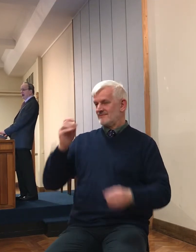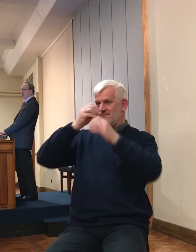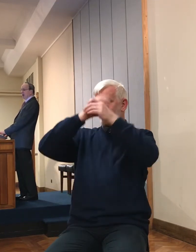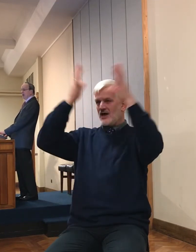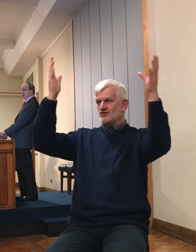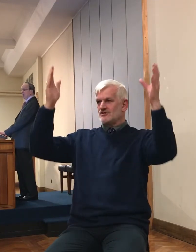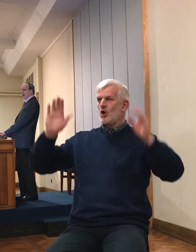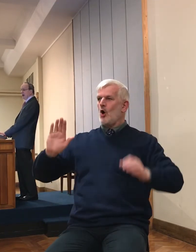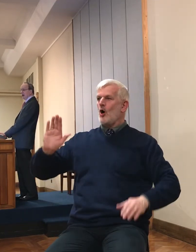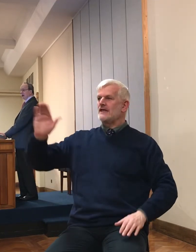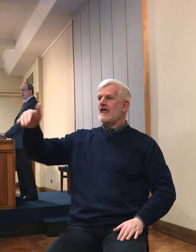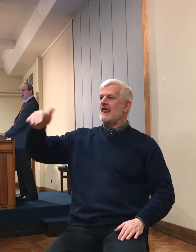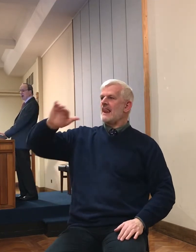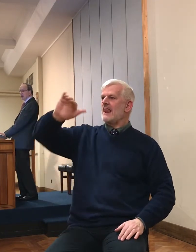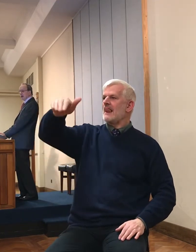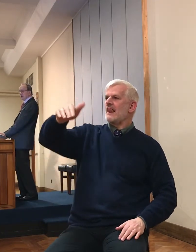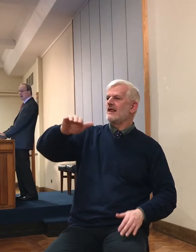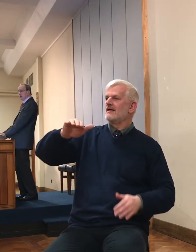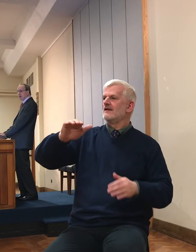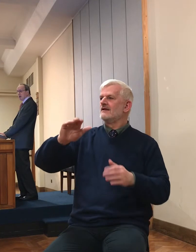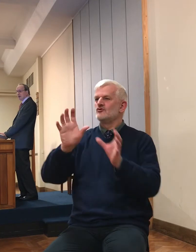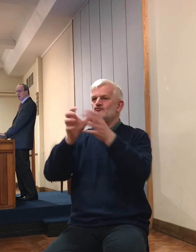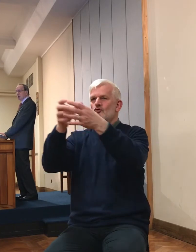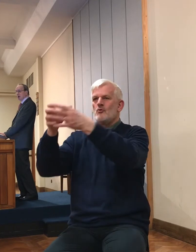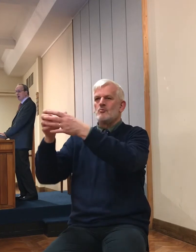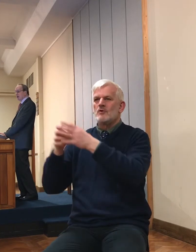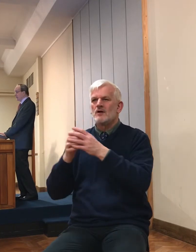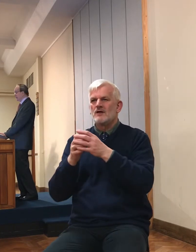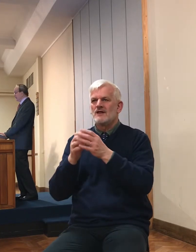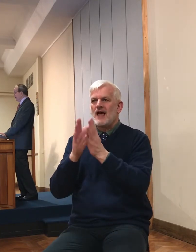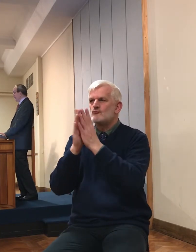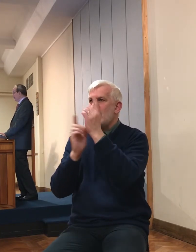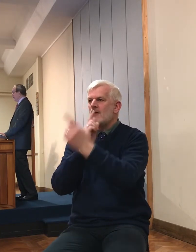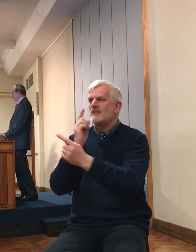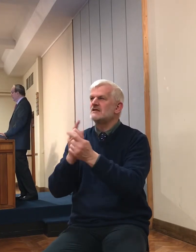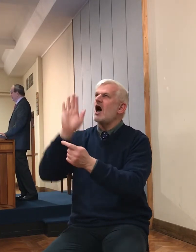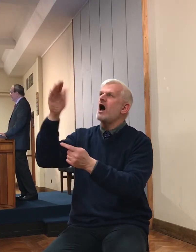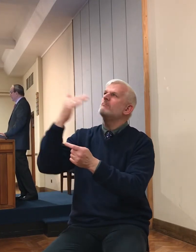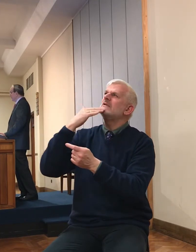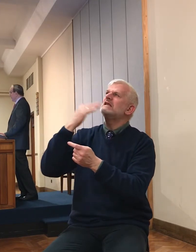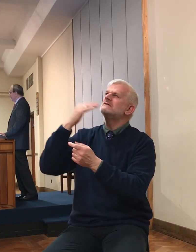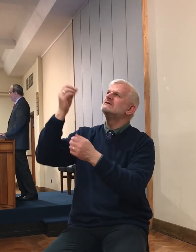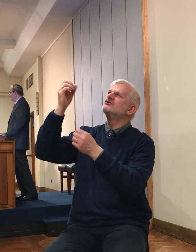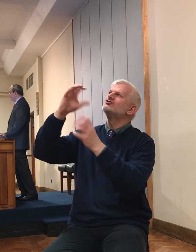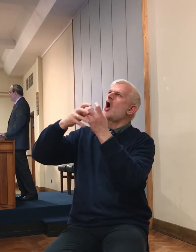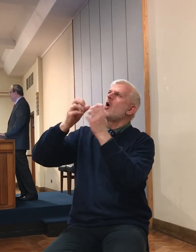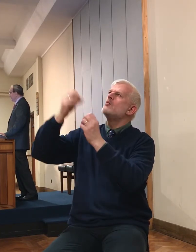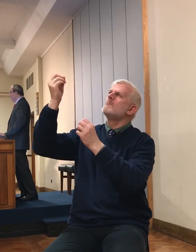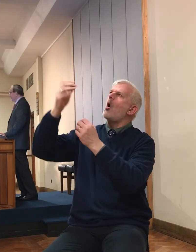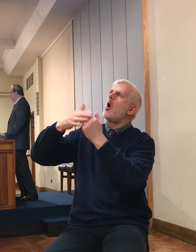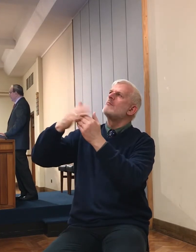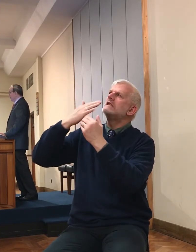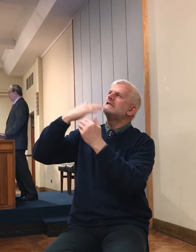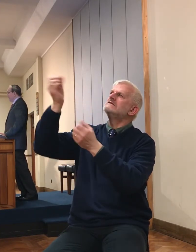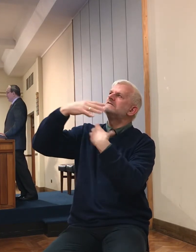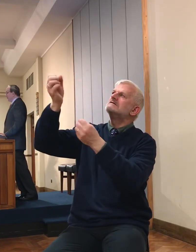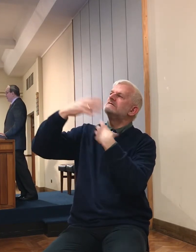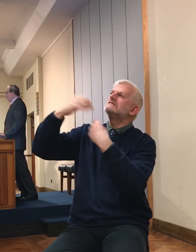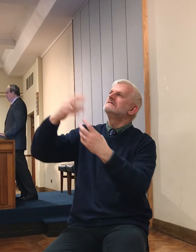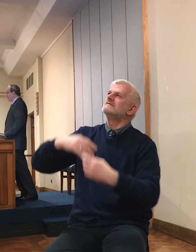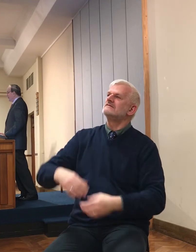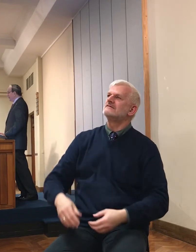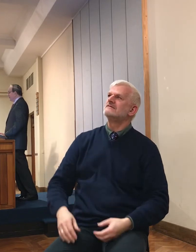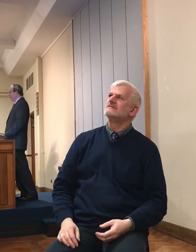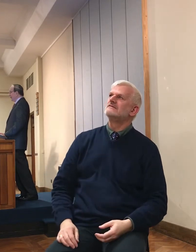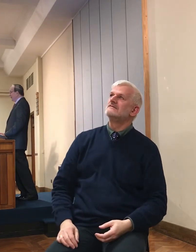their hands raised in the air, crying out to God for more hailstones every time there was a battle. Crying out